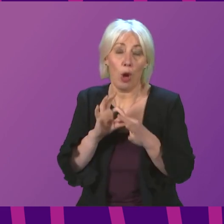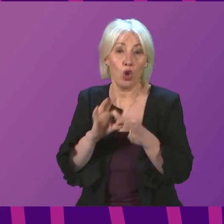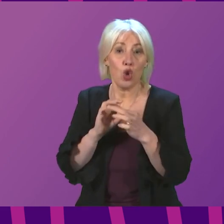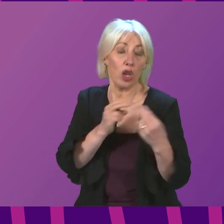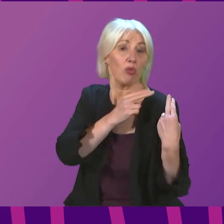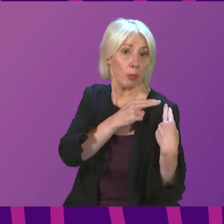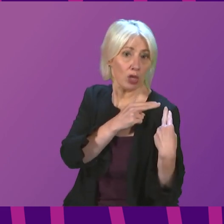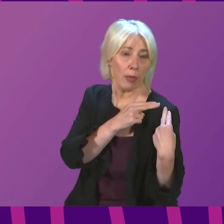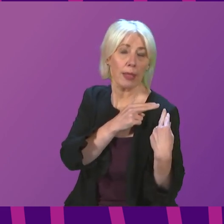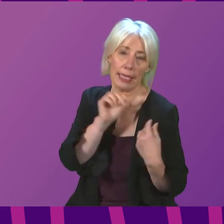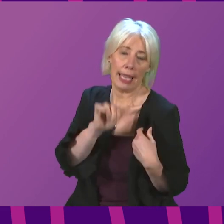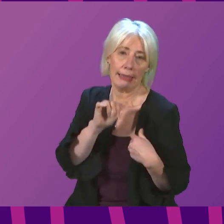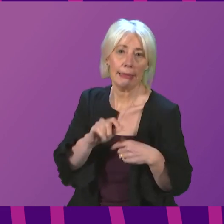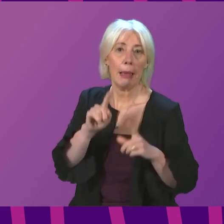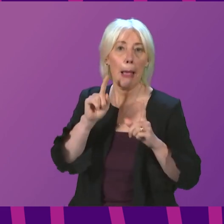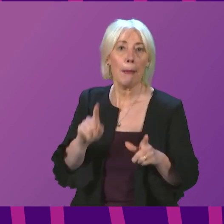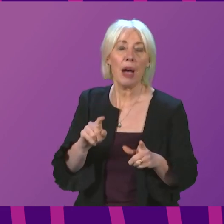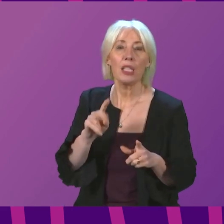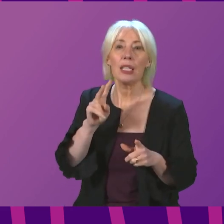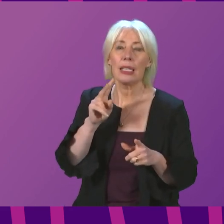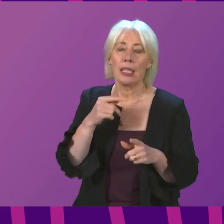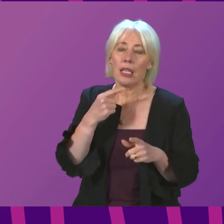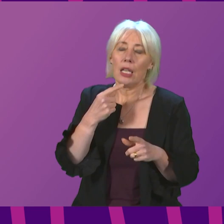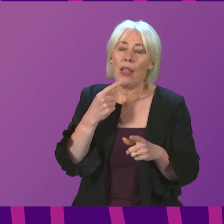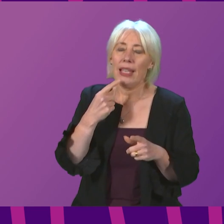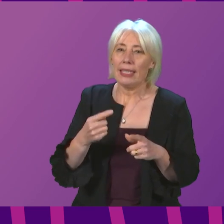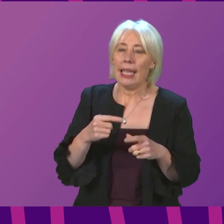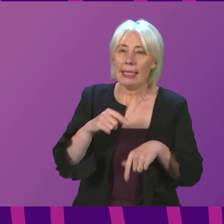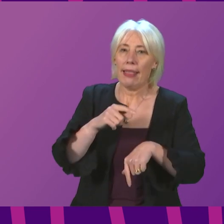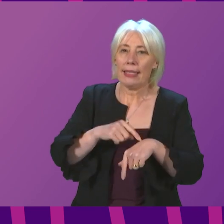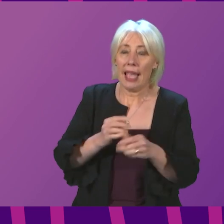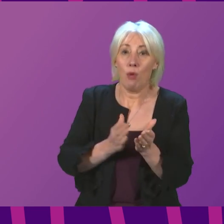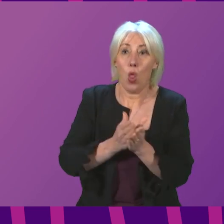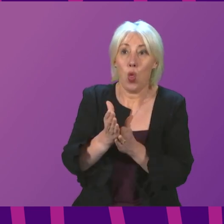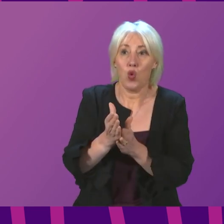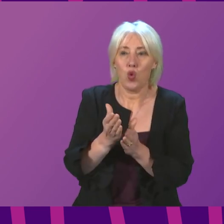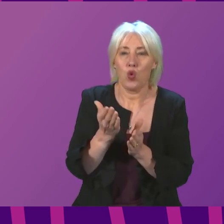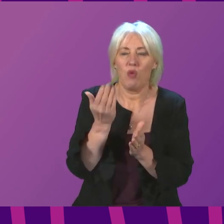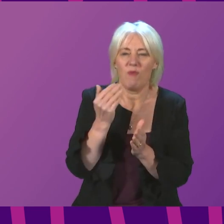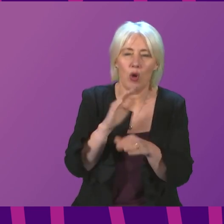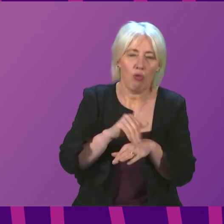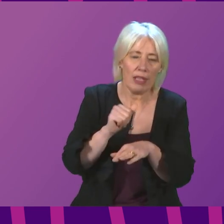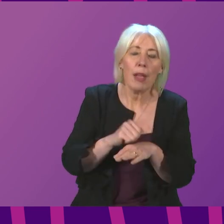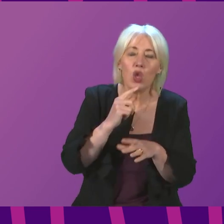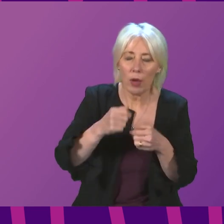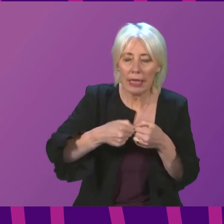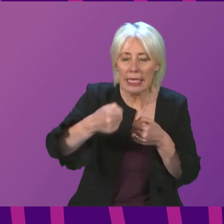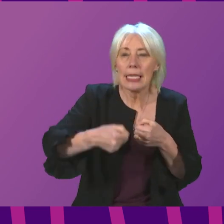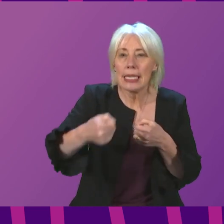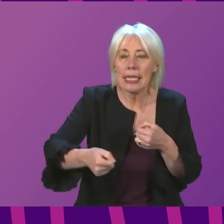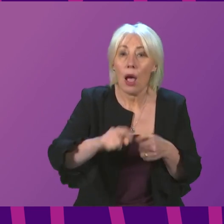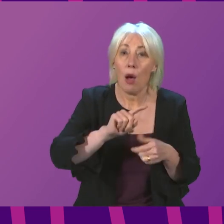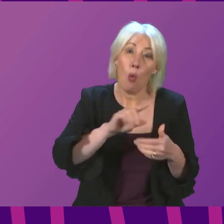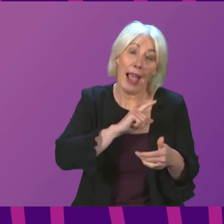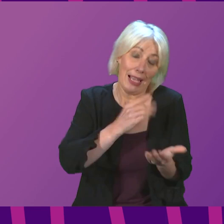for that. We did see lengthening at turnaround times over the last few days. That will happen when demand is